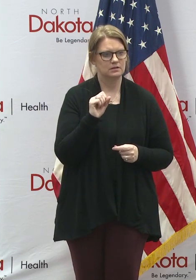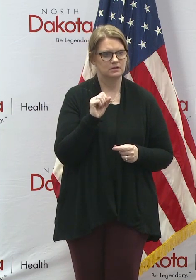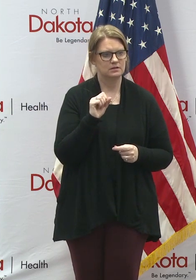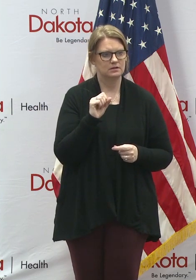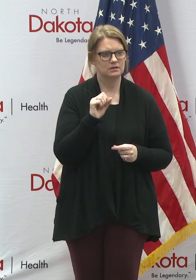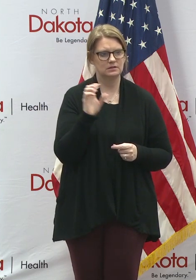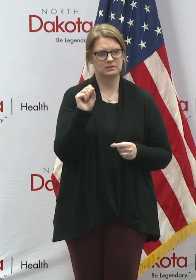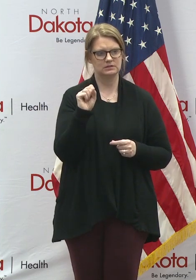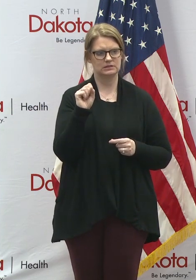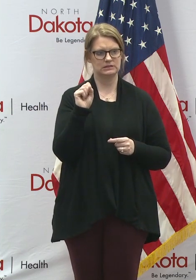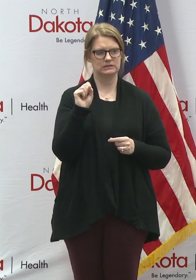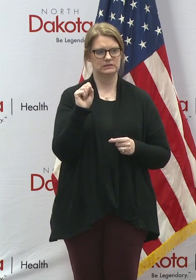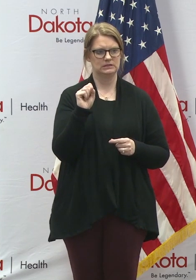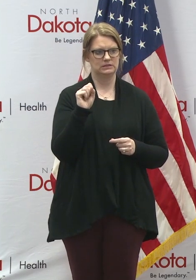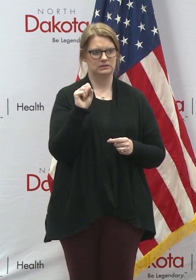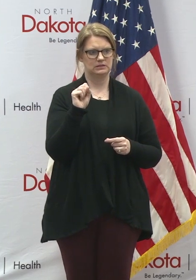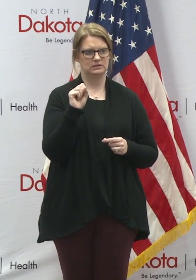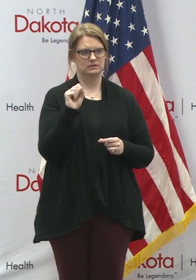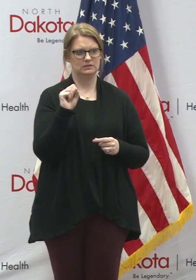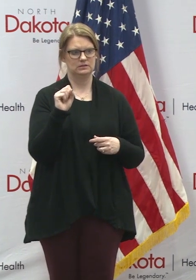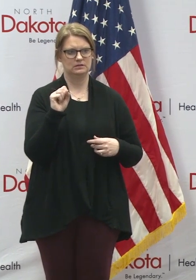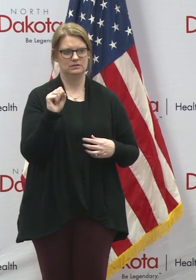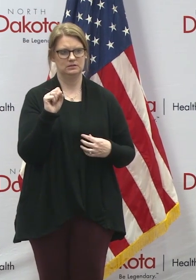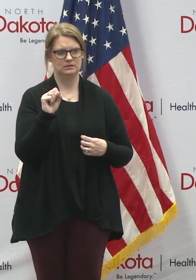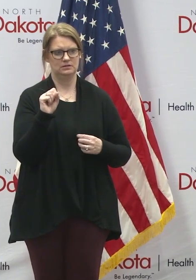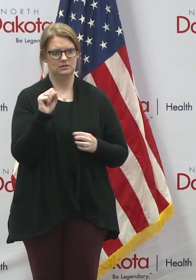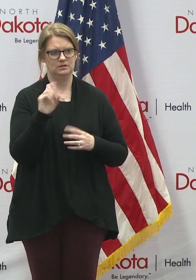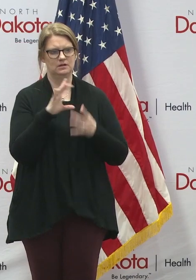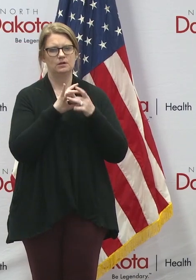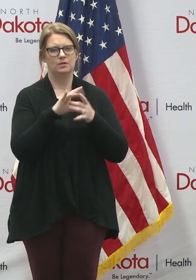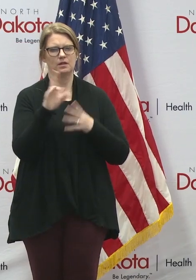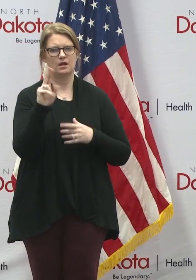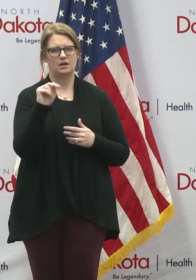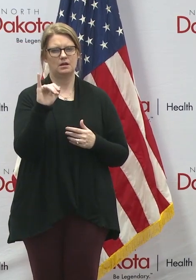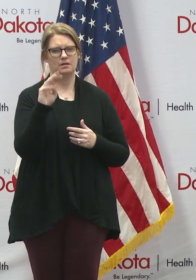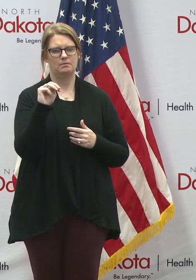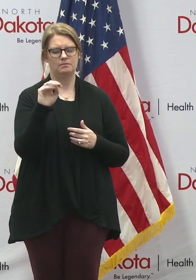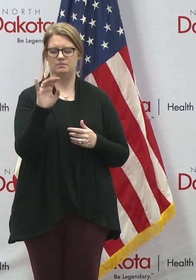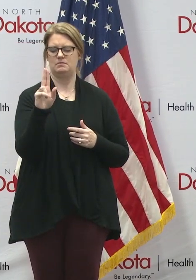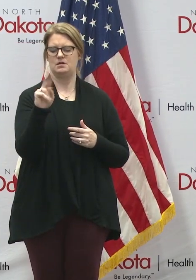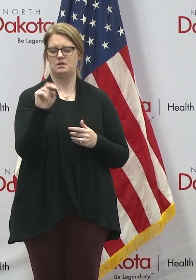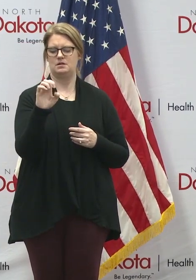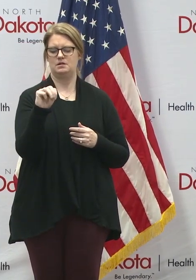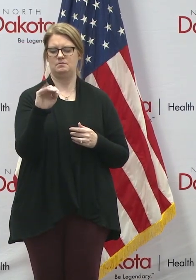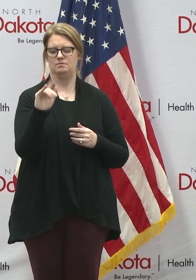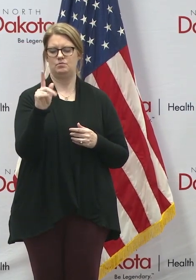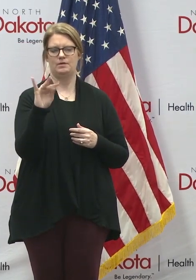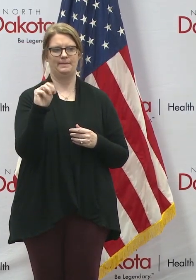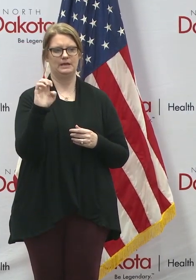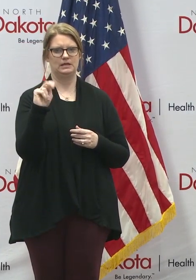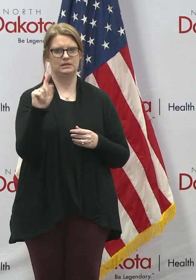you looked at what they got for unemployment insurance in that bill and is that going to be adequate for North Dakota?